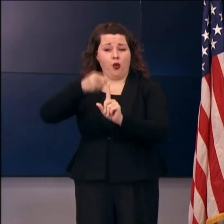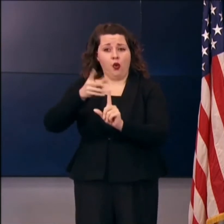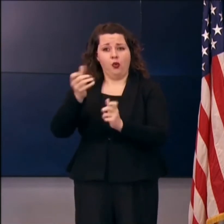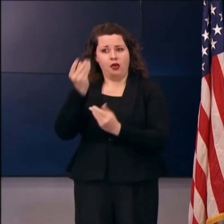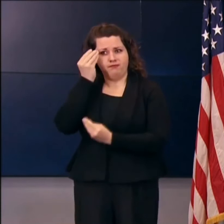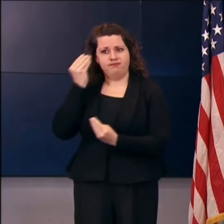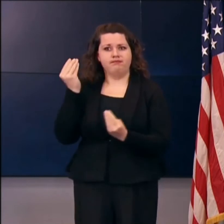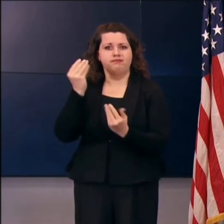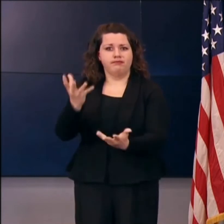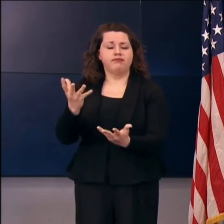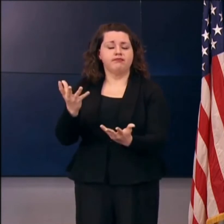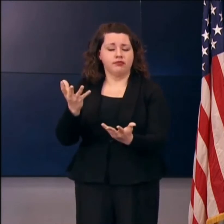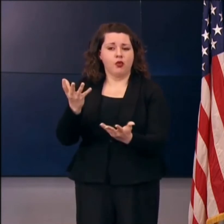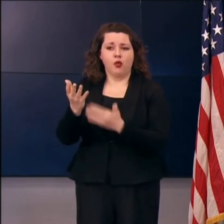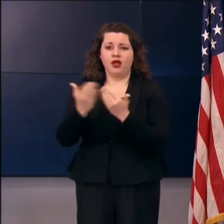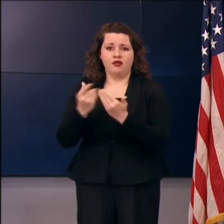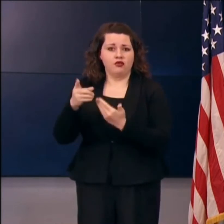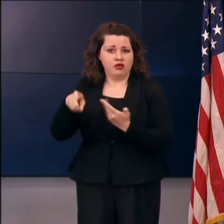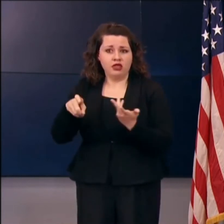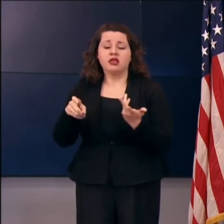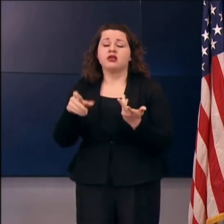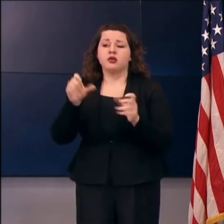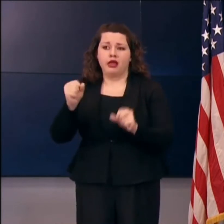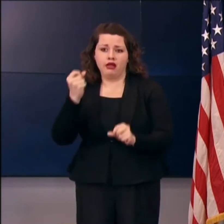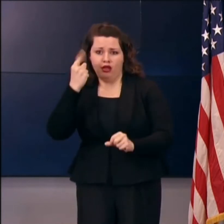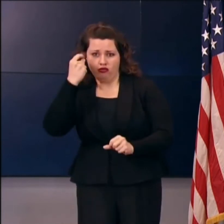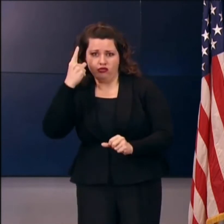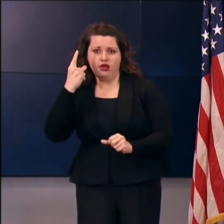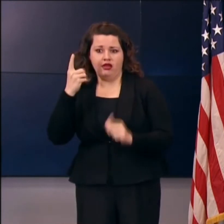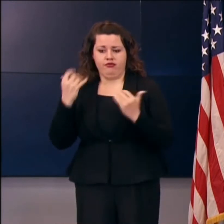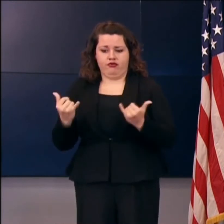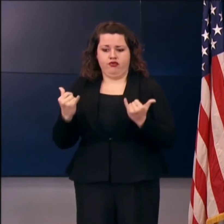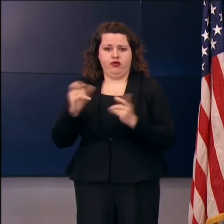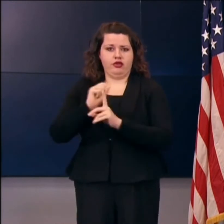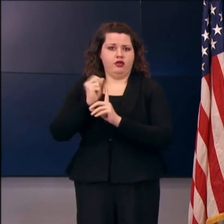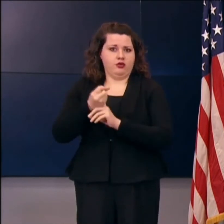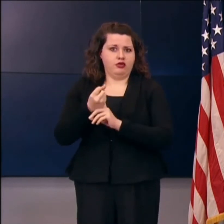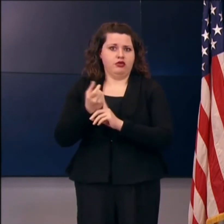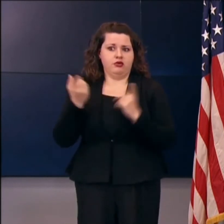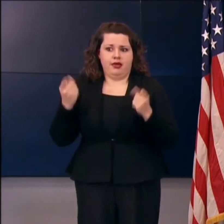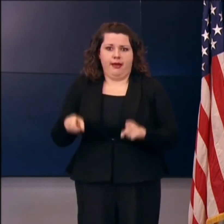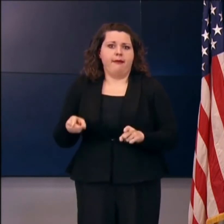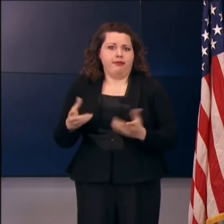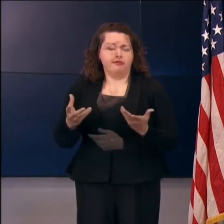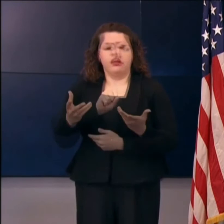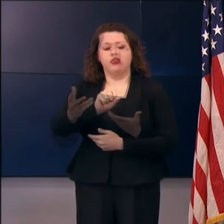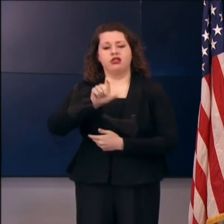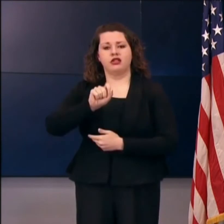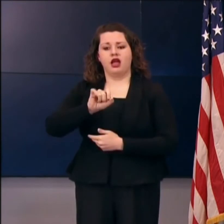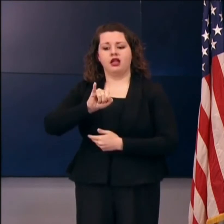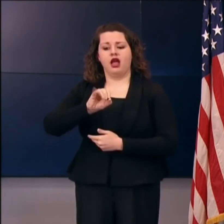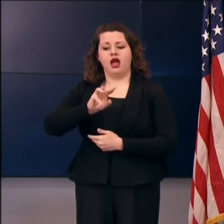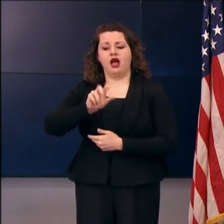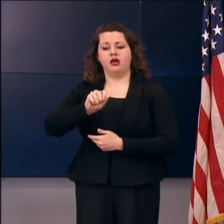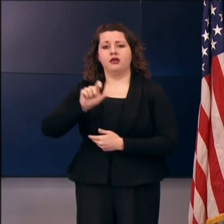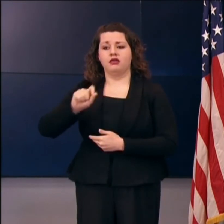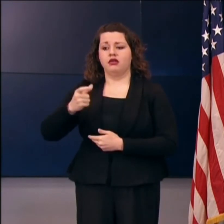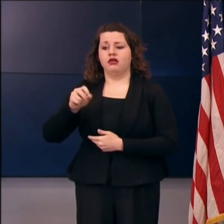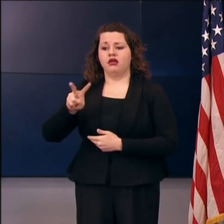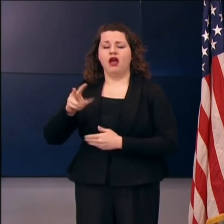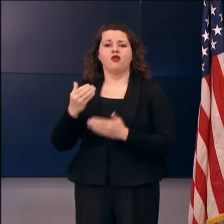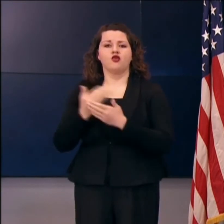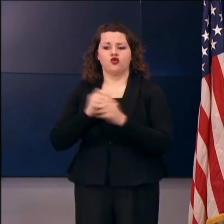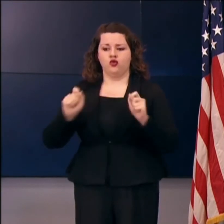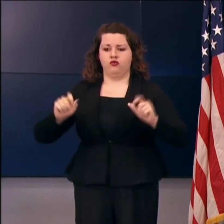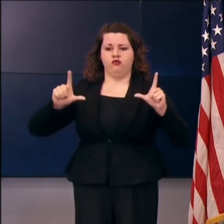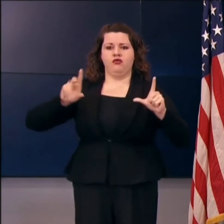information that they need so that they can understand the current situation and what it means for them. The dashboard includes